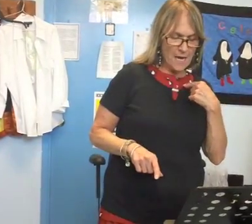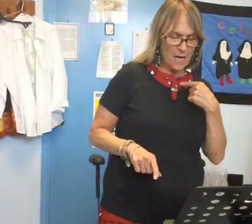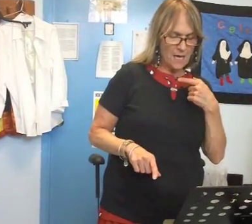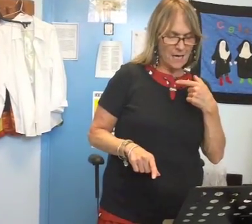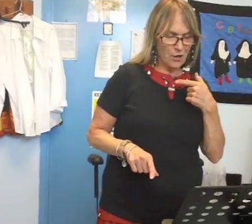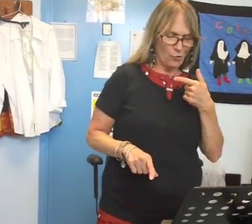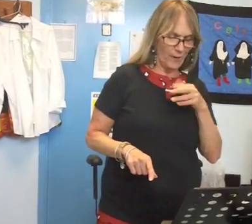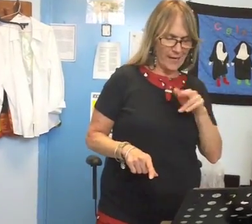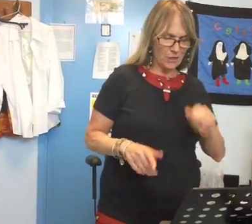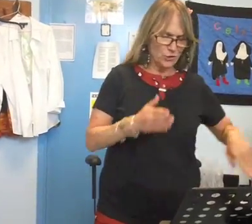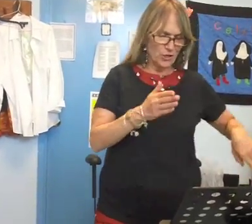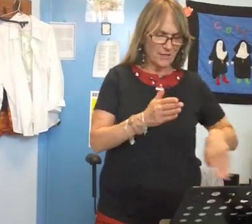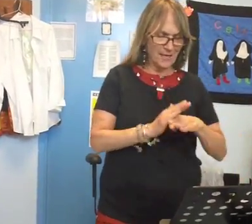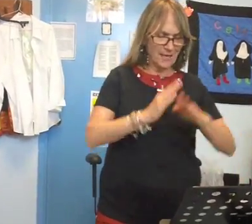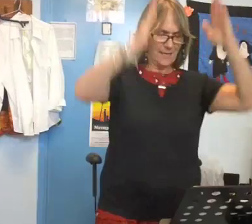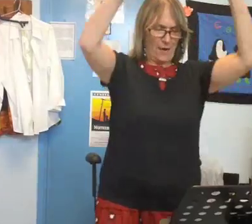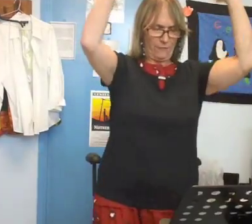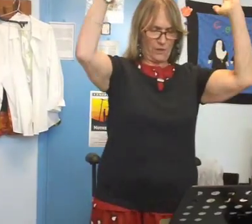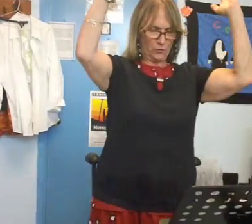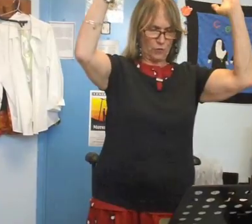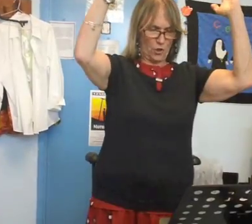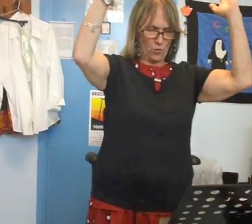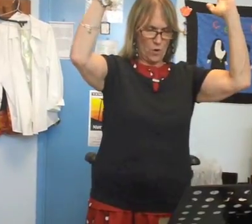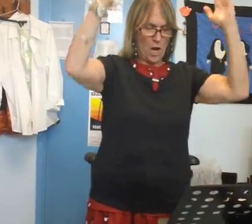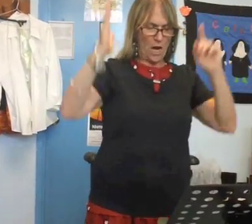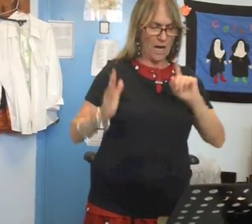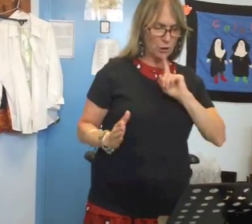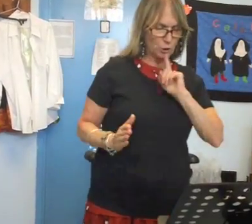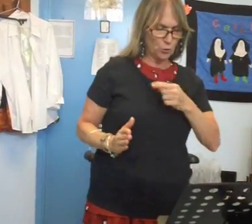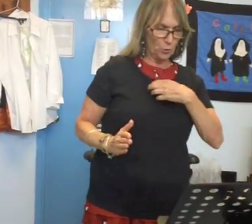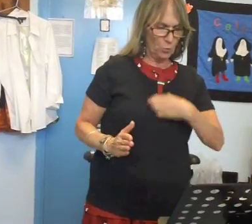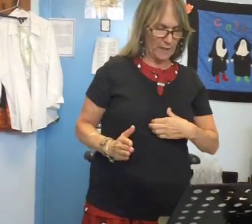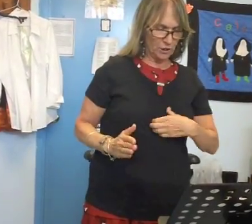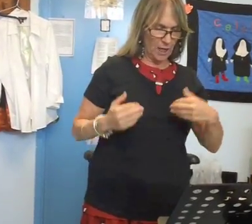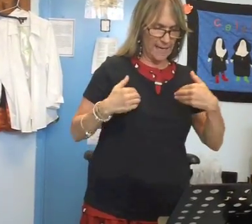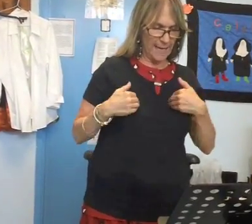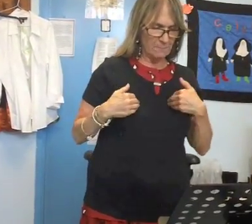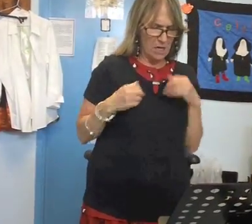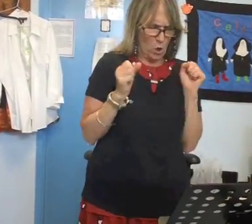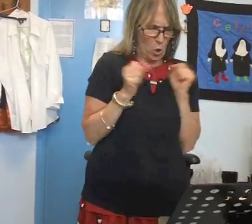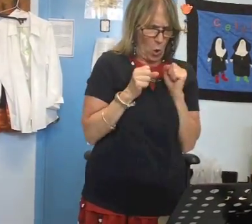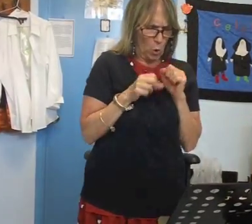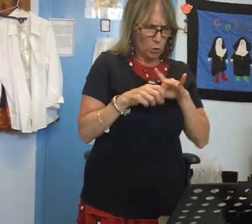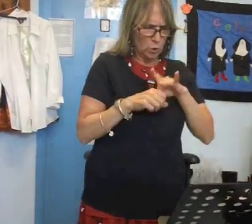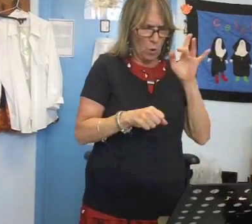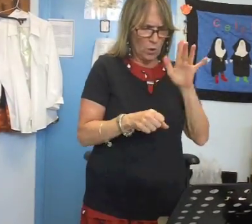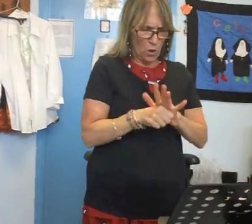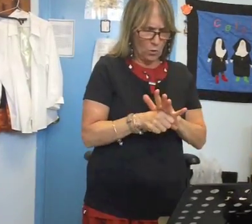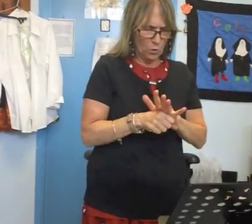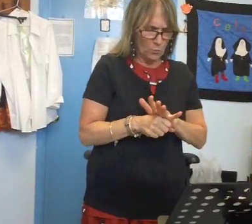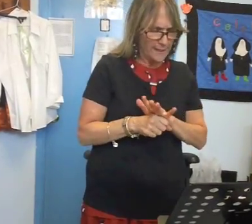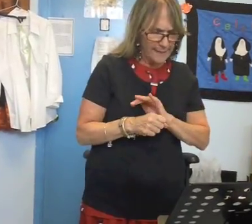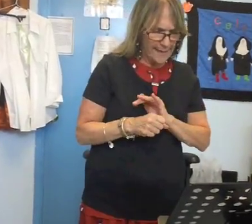grange kicking a field goal I sure wish I had me a cold coca-cola right now